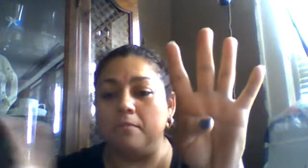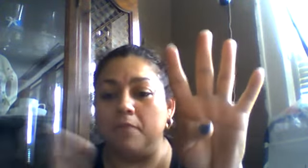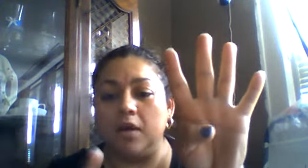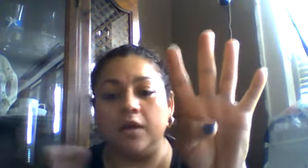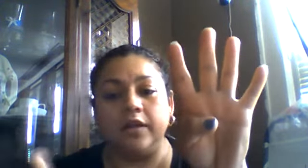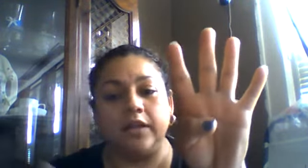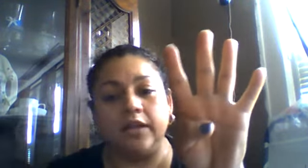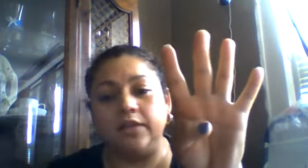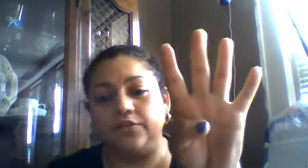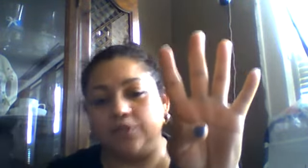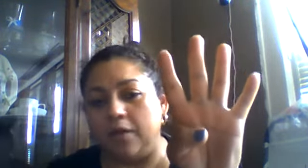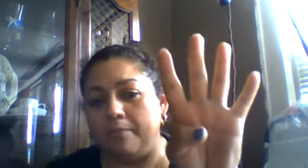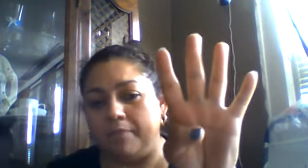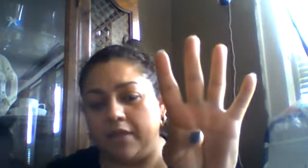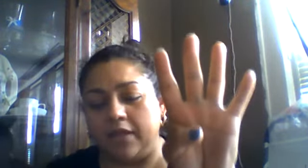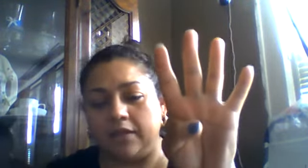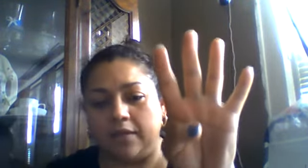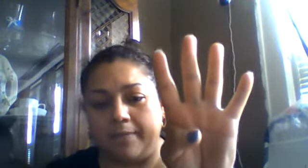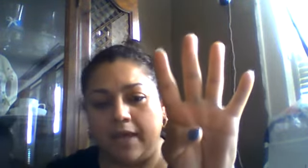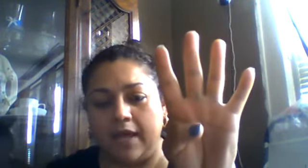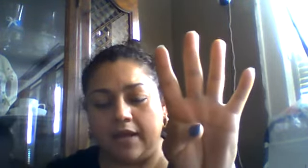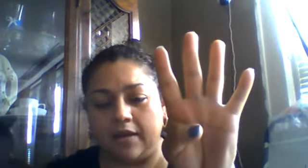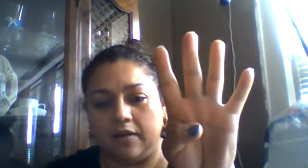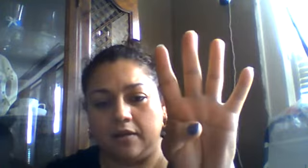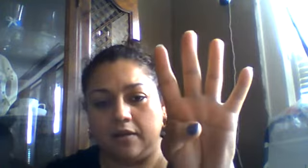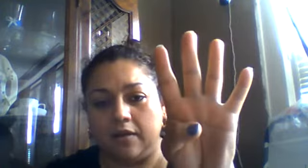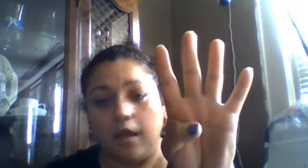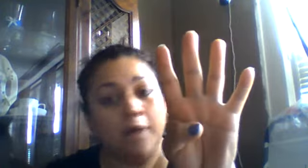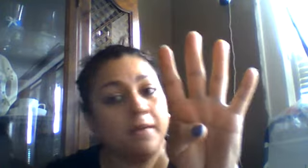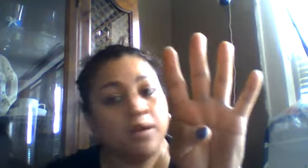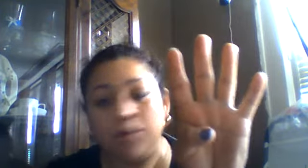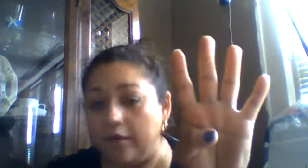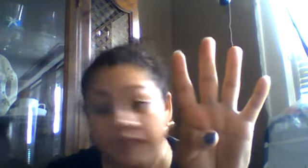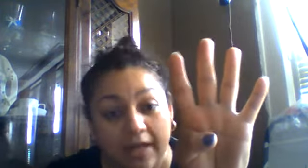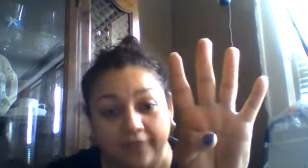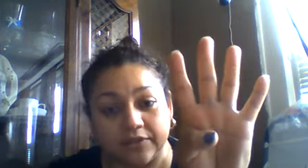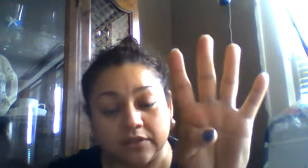monkeys jumping in the bed how many you have left